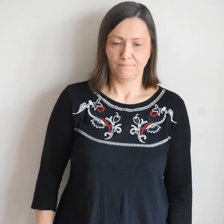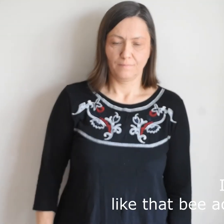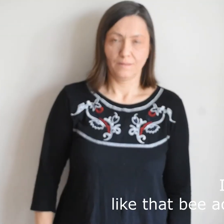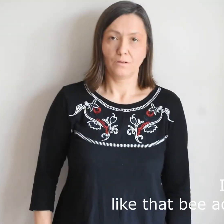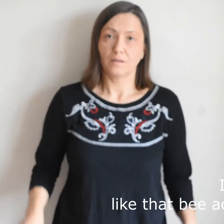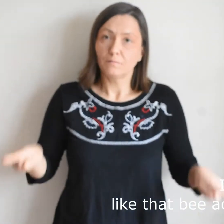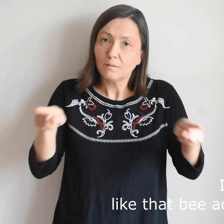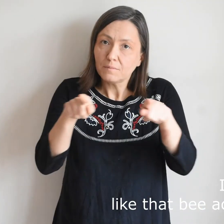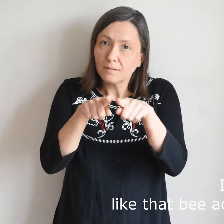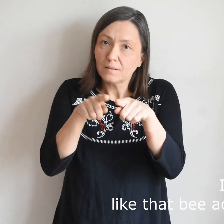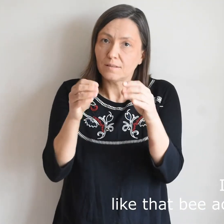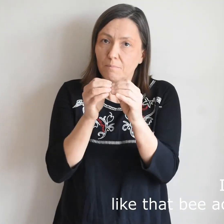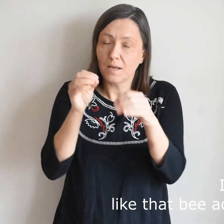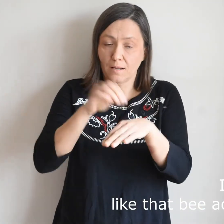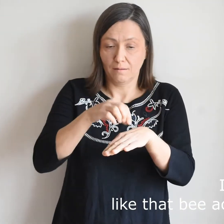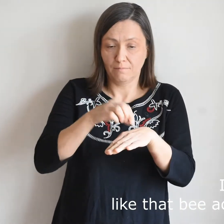If you act like that bee Ah